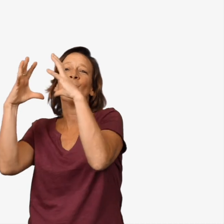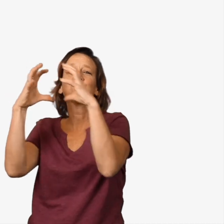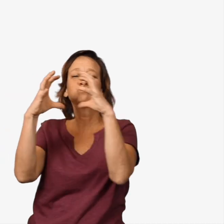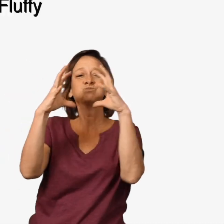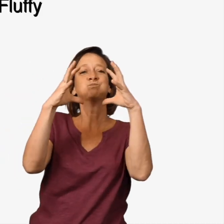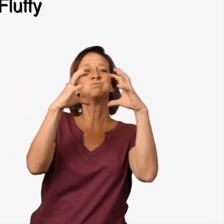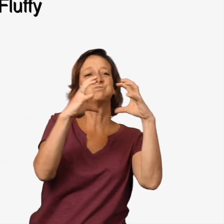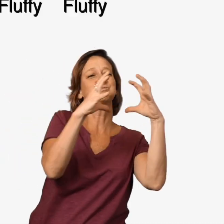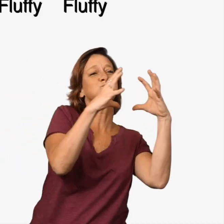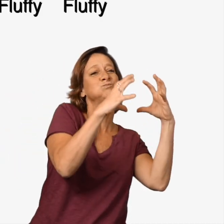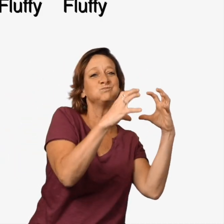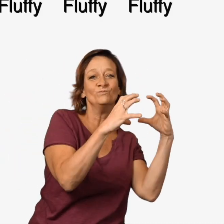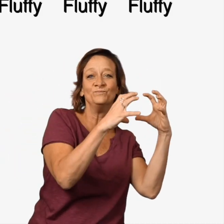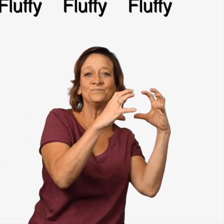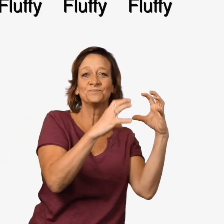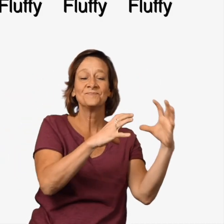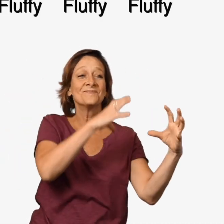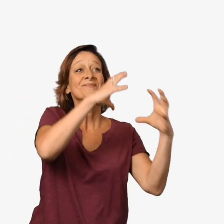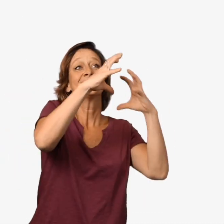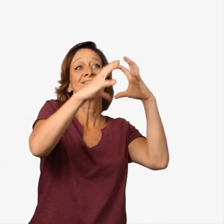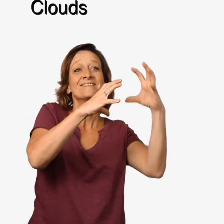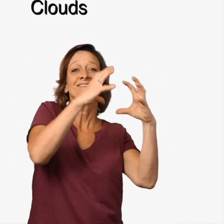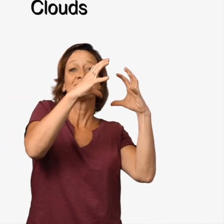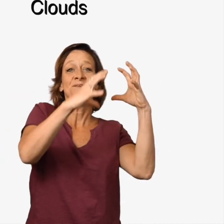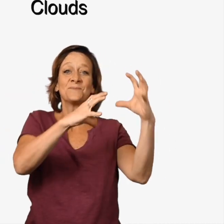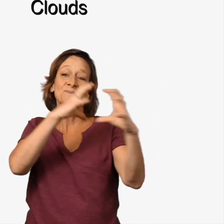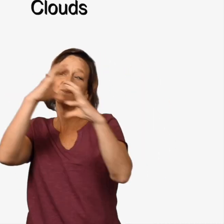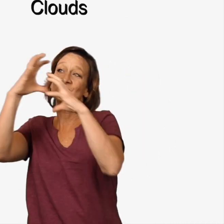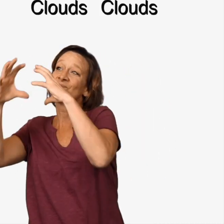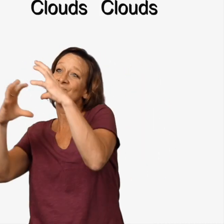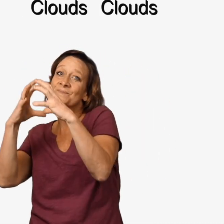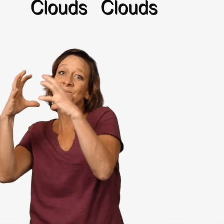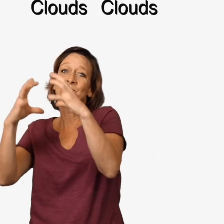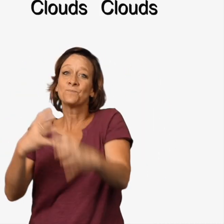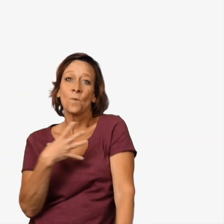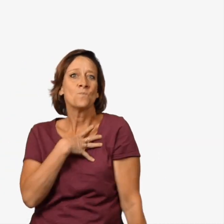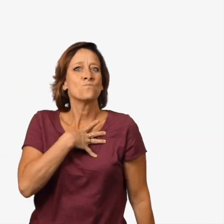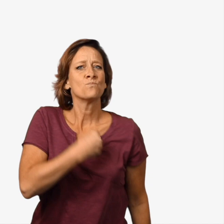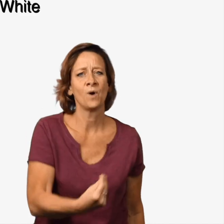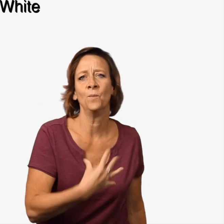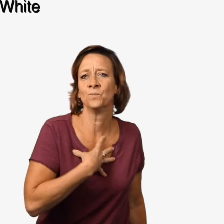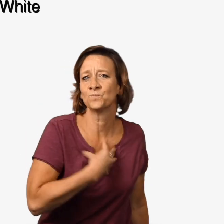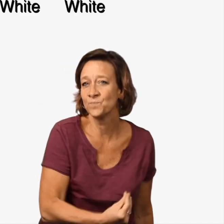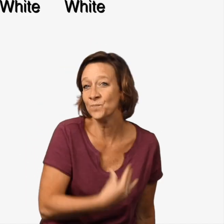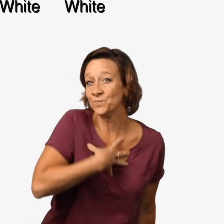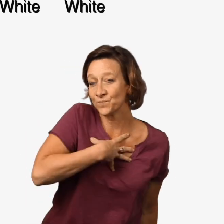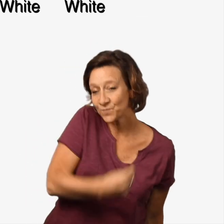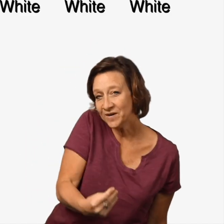Fluffy, fluffy, fluffy. Clouds, clouds. White, white, white.